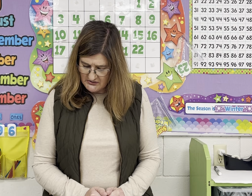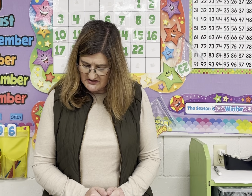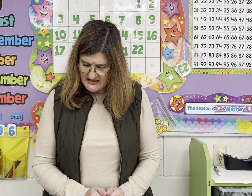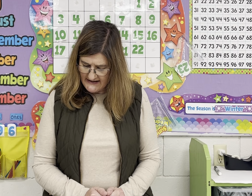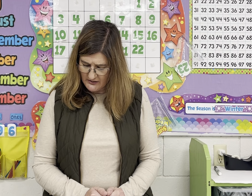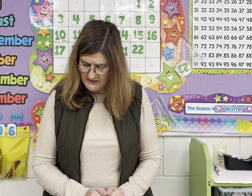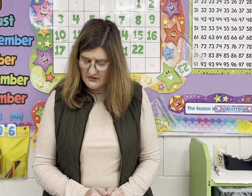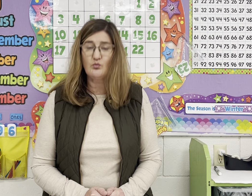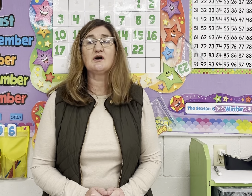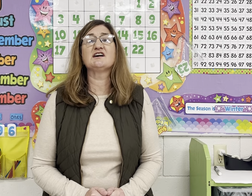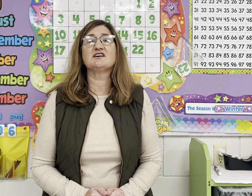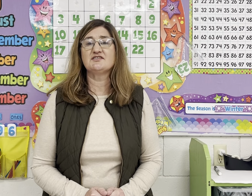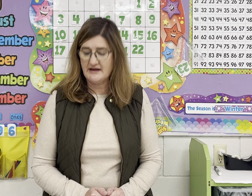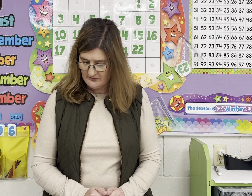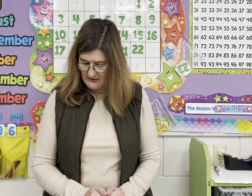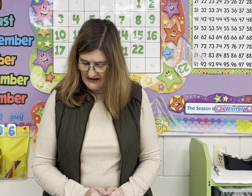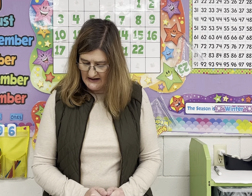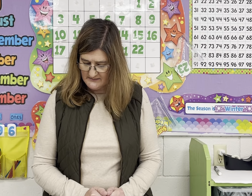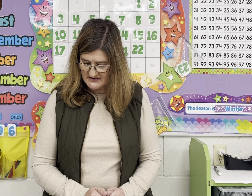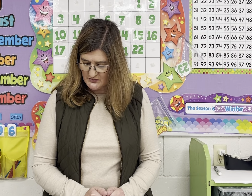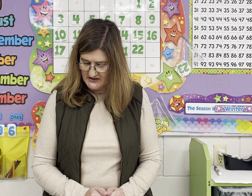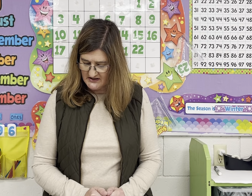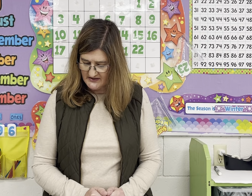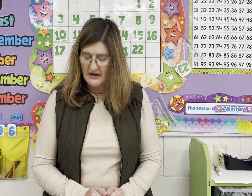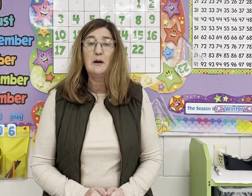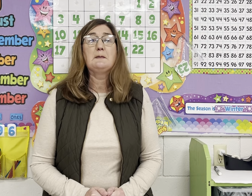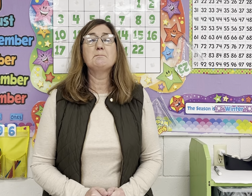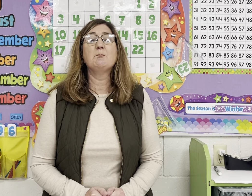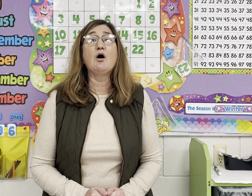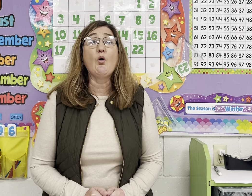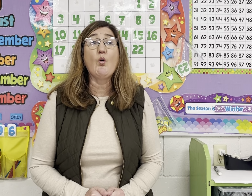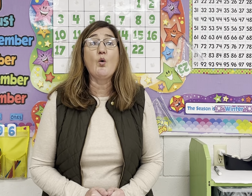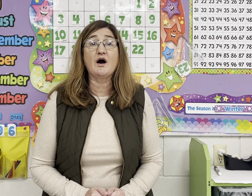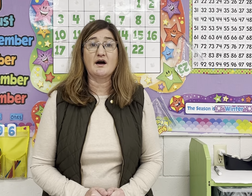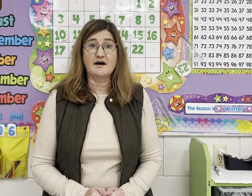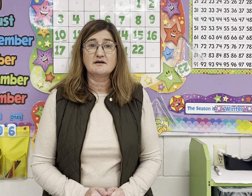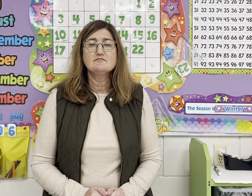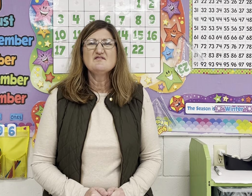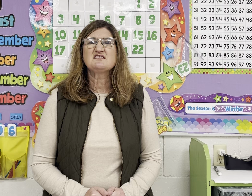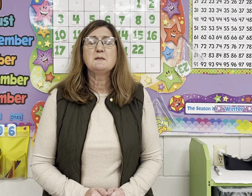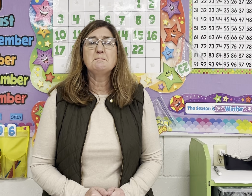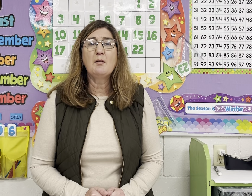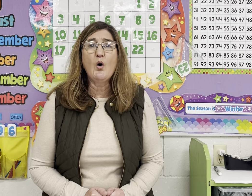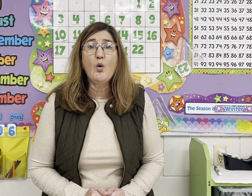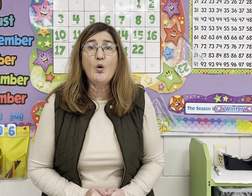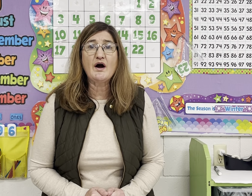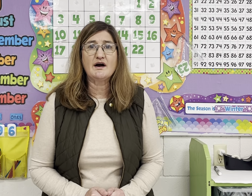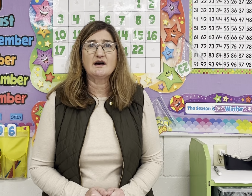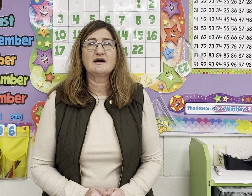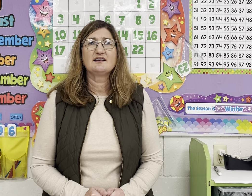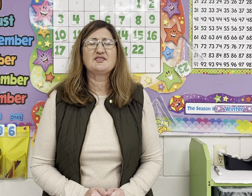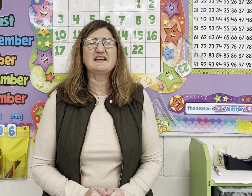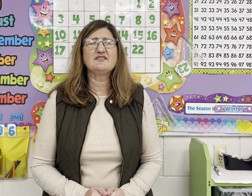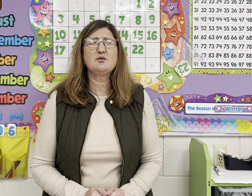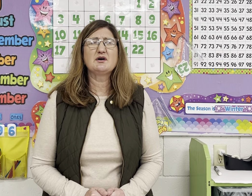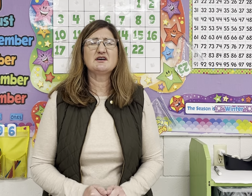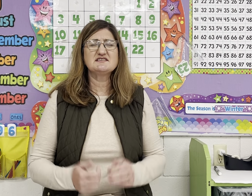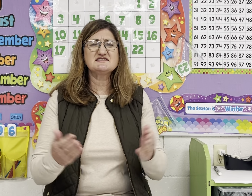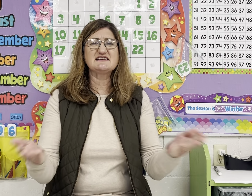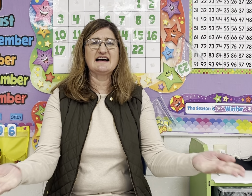to tell me a word that rhymes with more. More. Think of a word and say